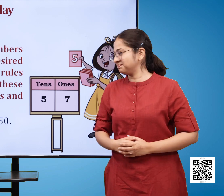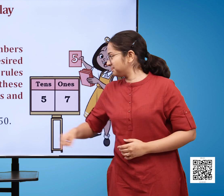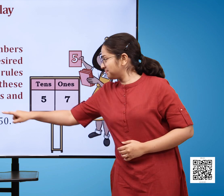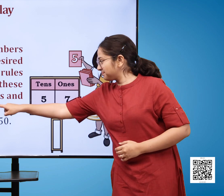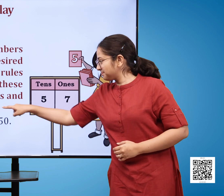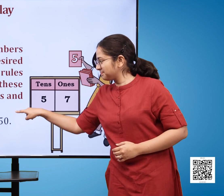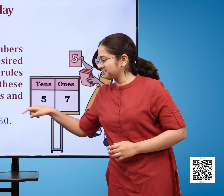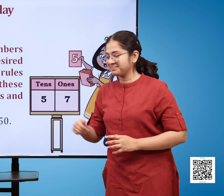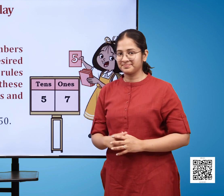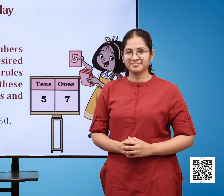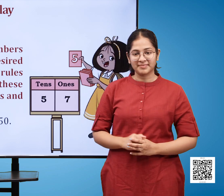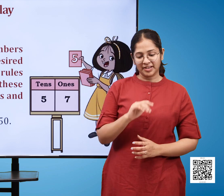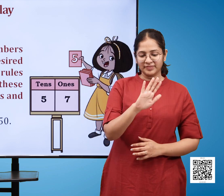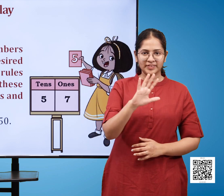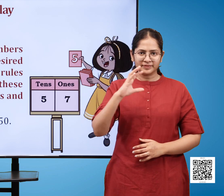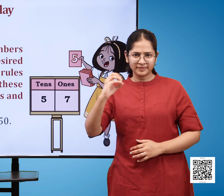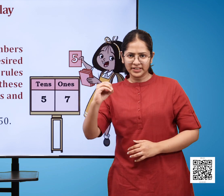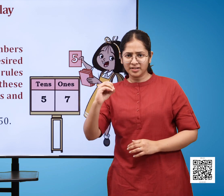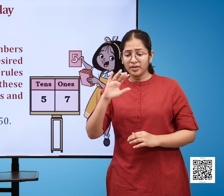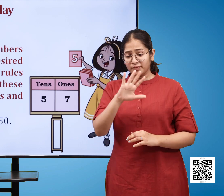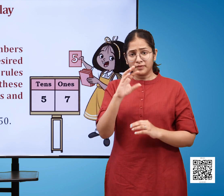1. A number greater than 50